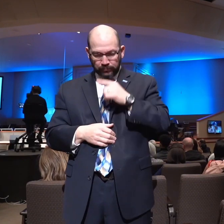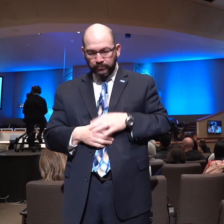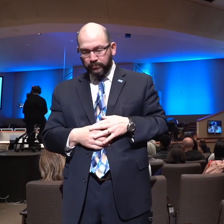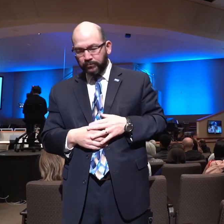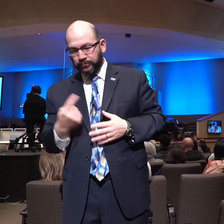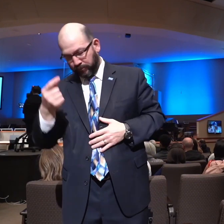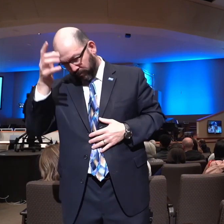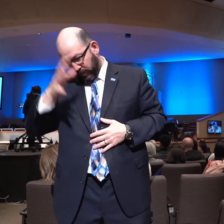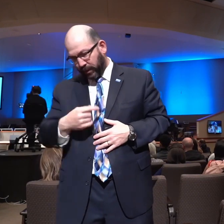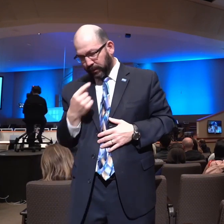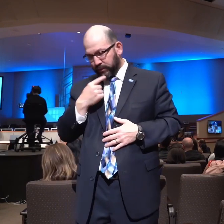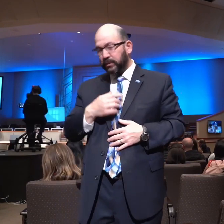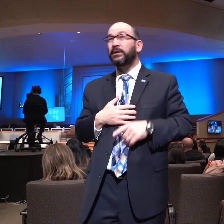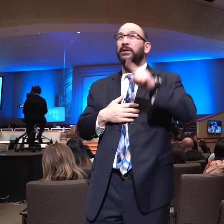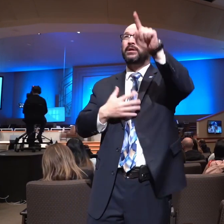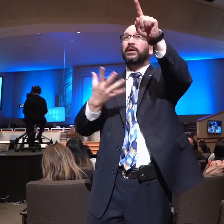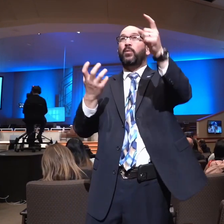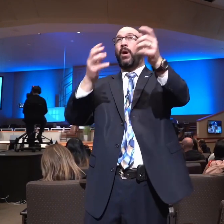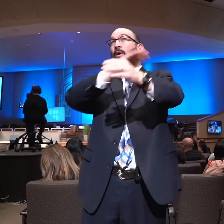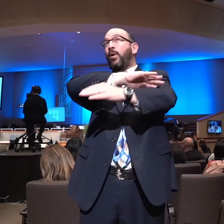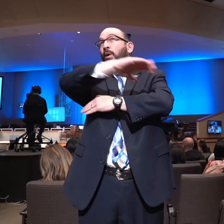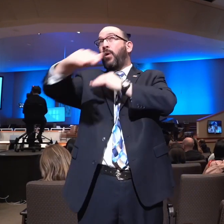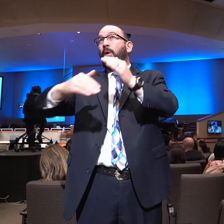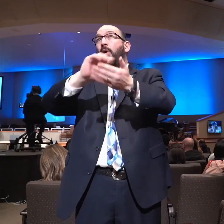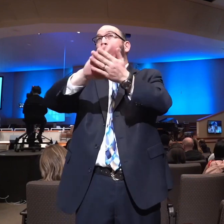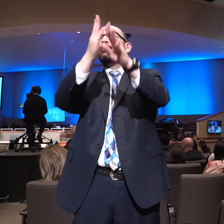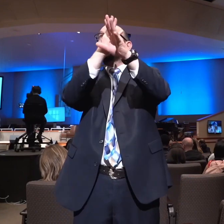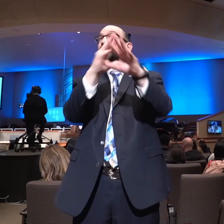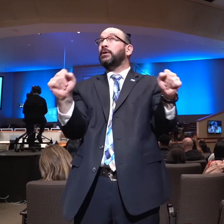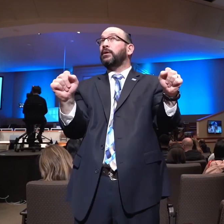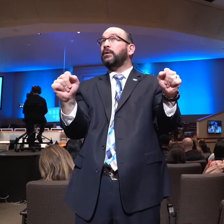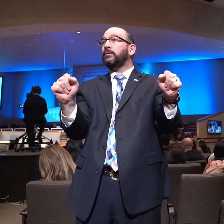Since he wishes that all should be saved, do you also wish it?